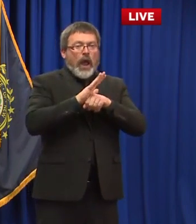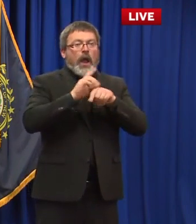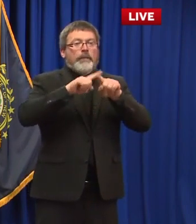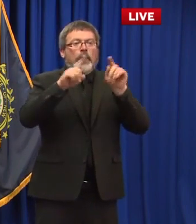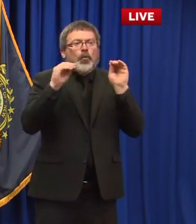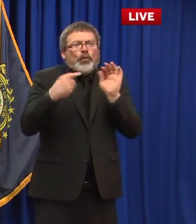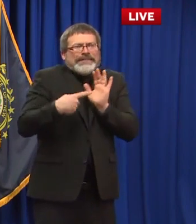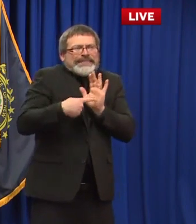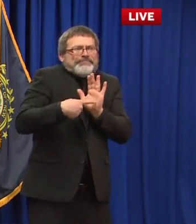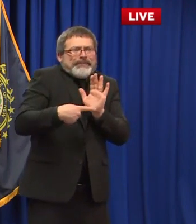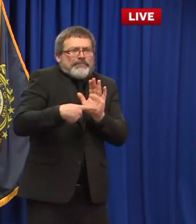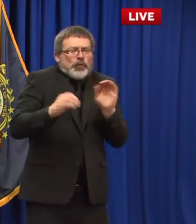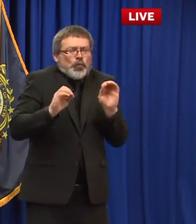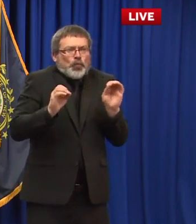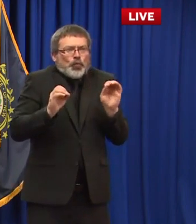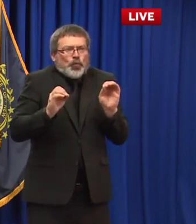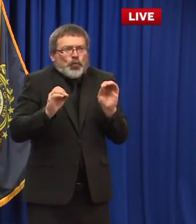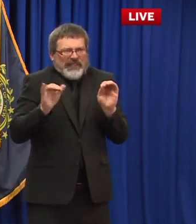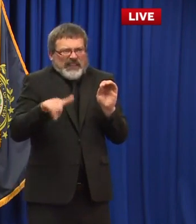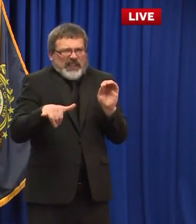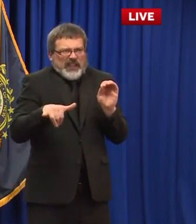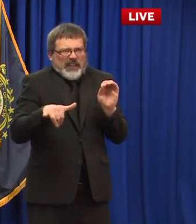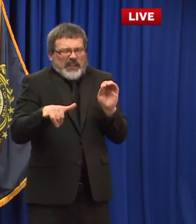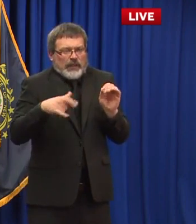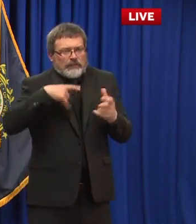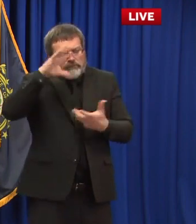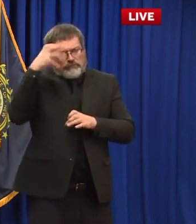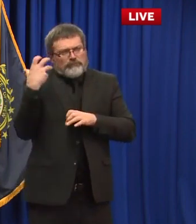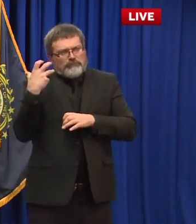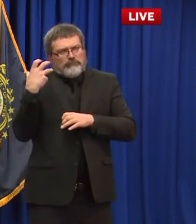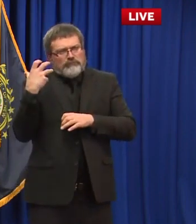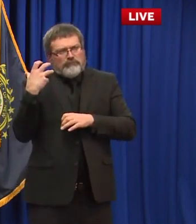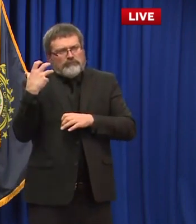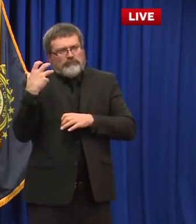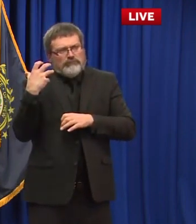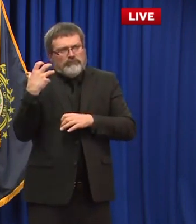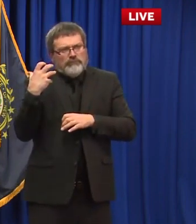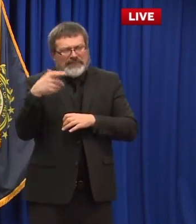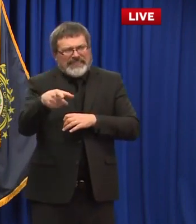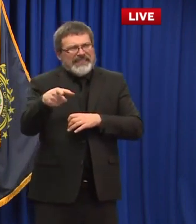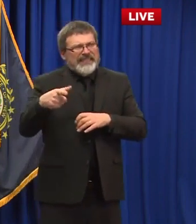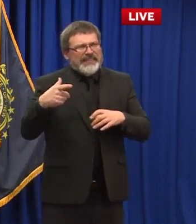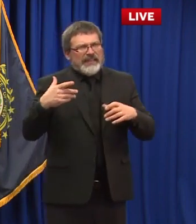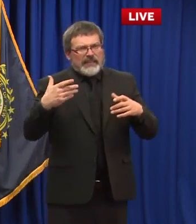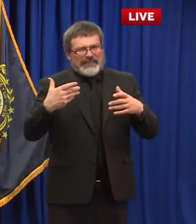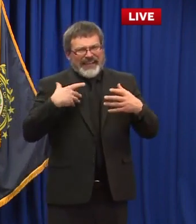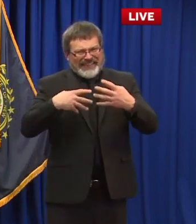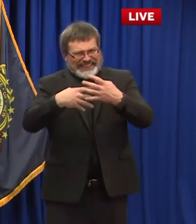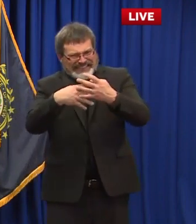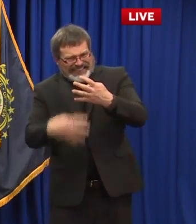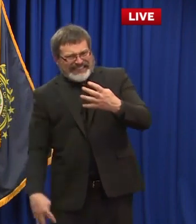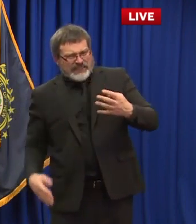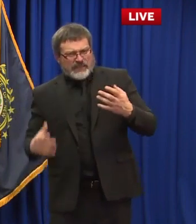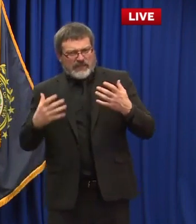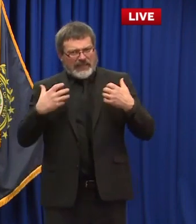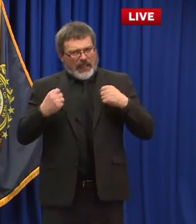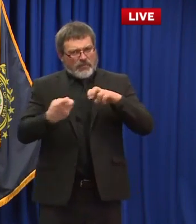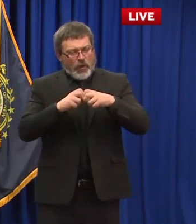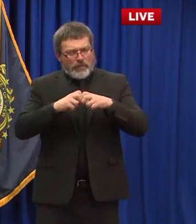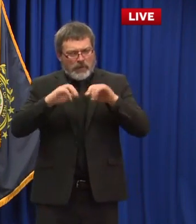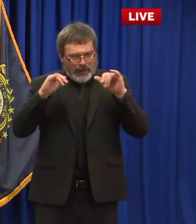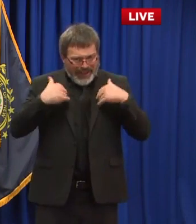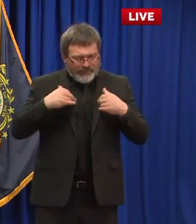some of our residents that are in their 80s and 90s with co-occurring or co-occurring conditions or